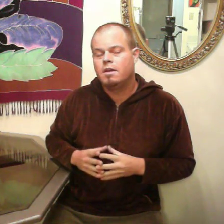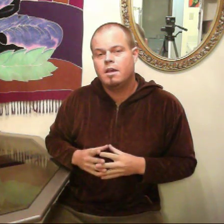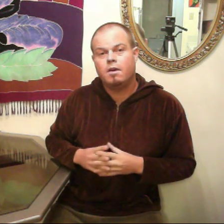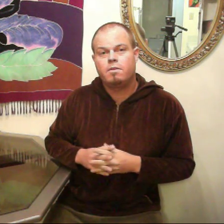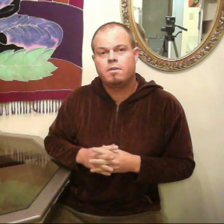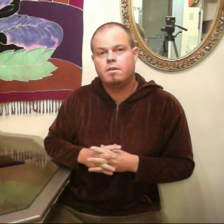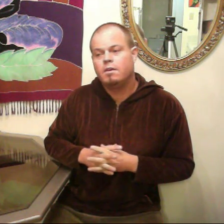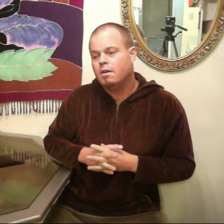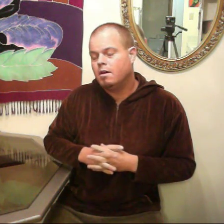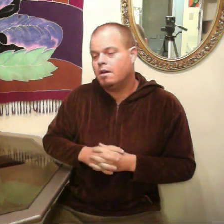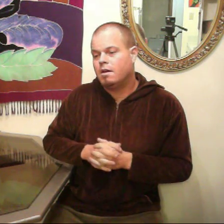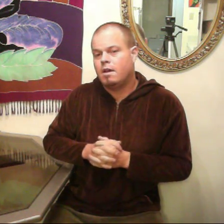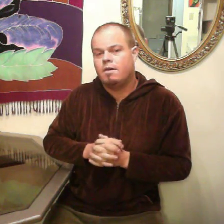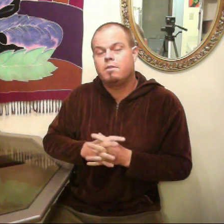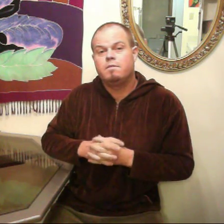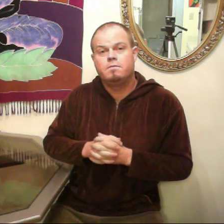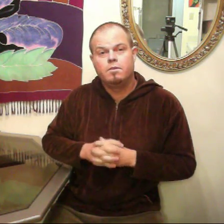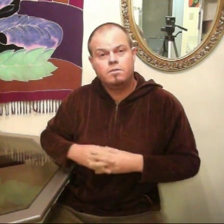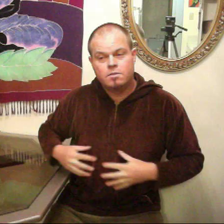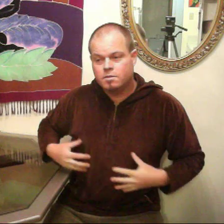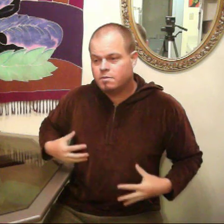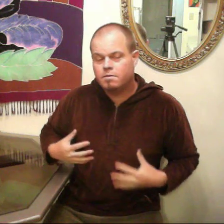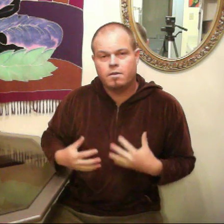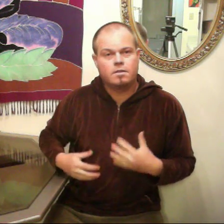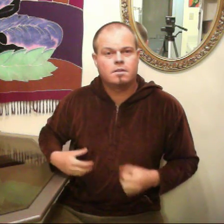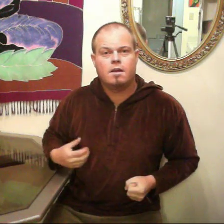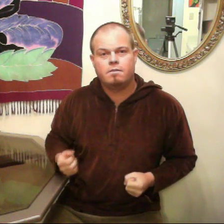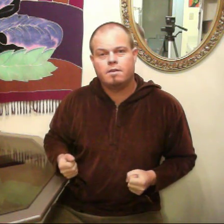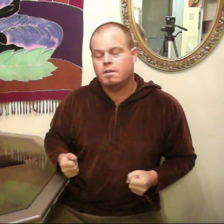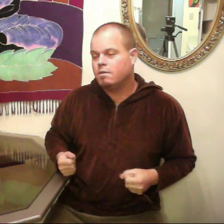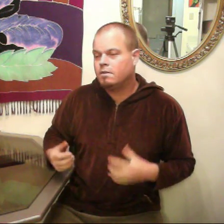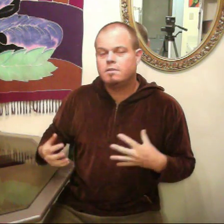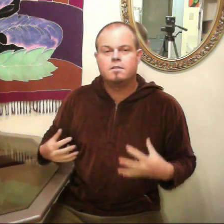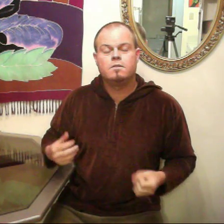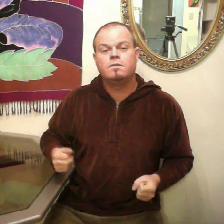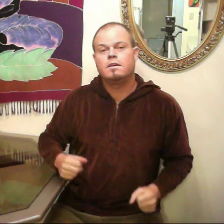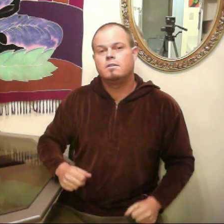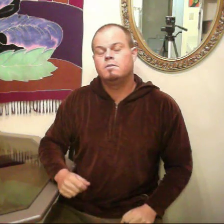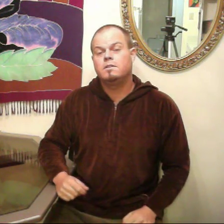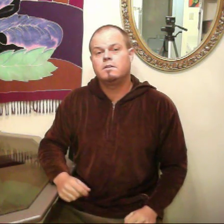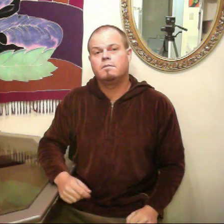healthy foods for itself and, you know, listen to the intuition.